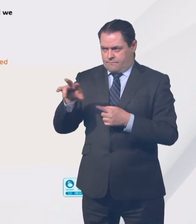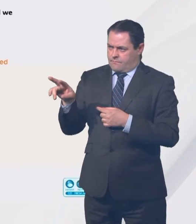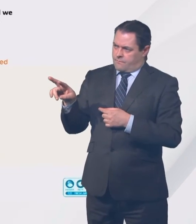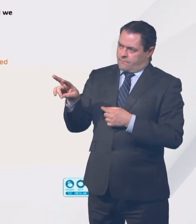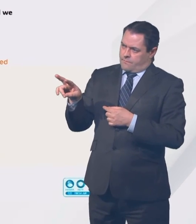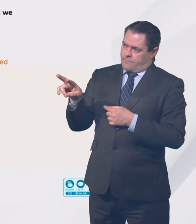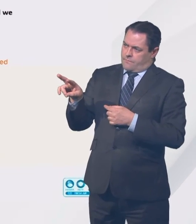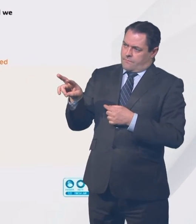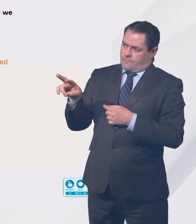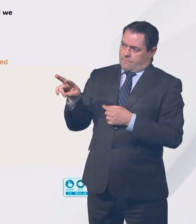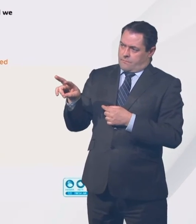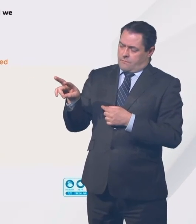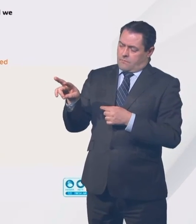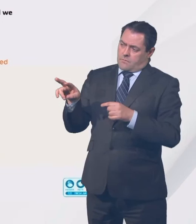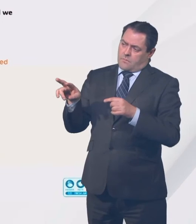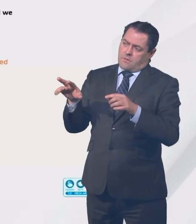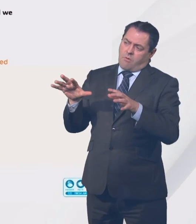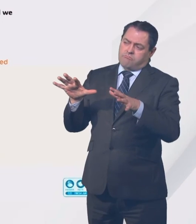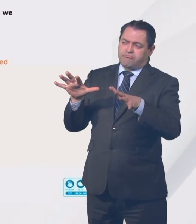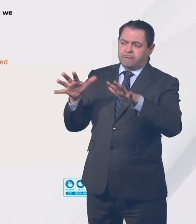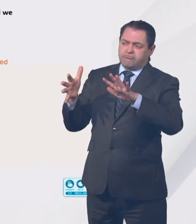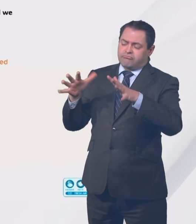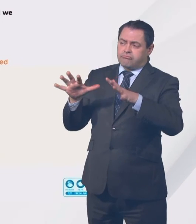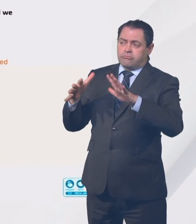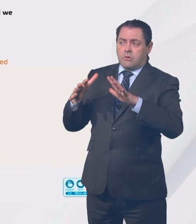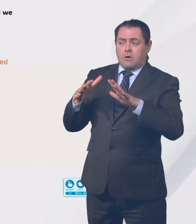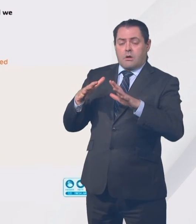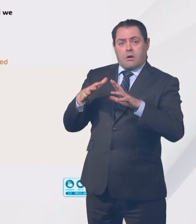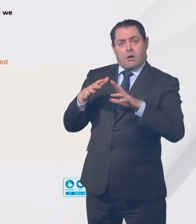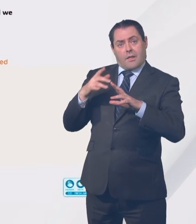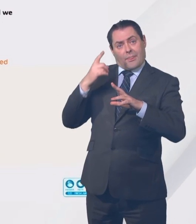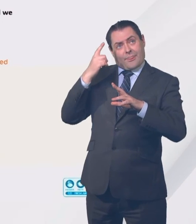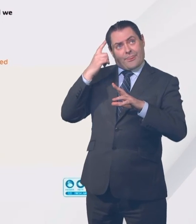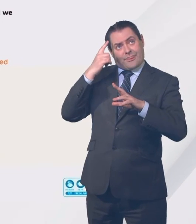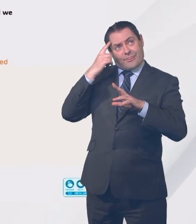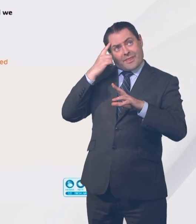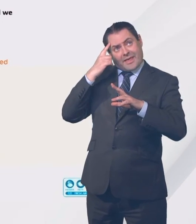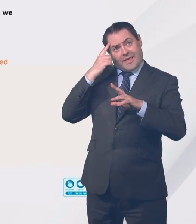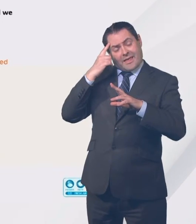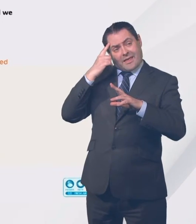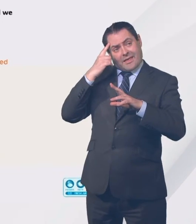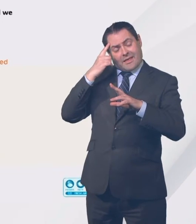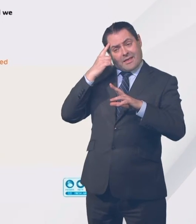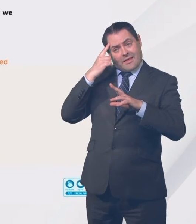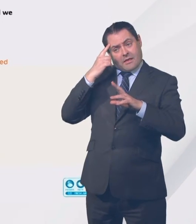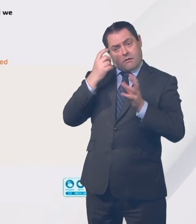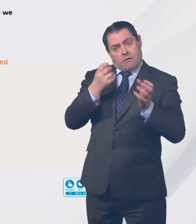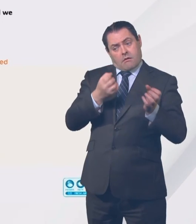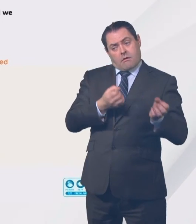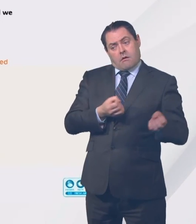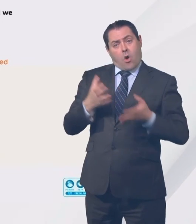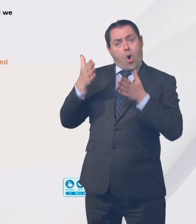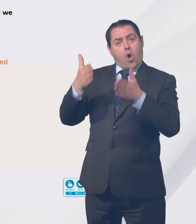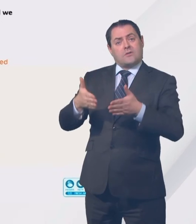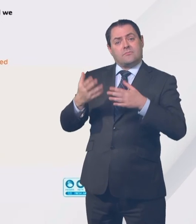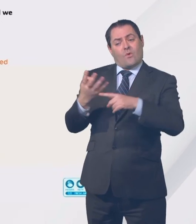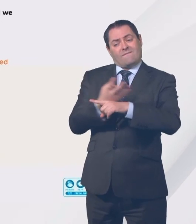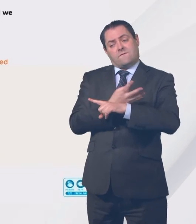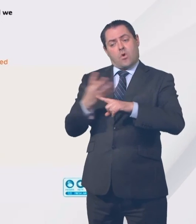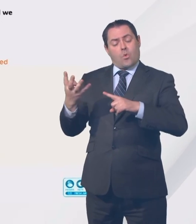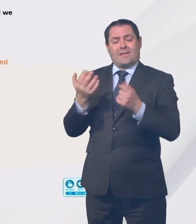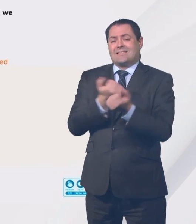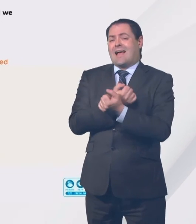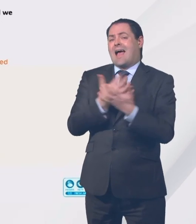roughly how many people you'd expect to be in hospital or to be hospitalised over a four-week period.